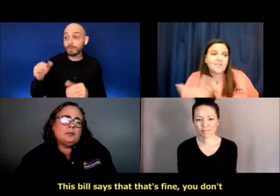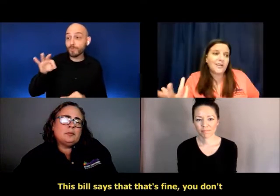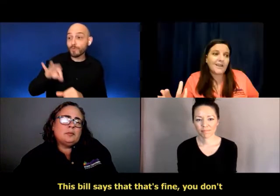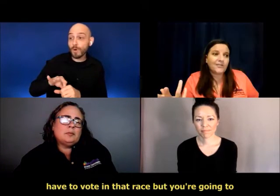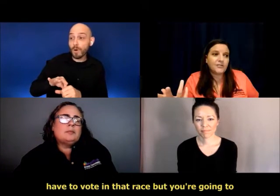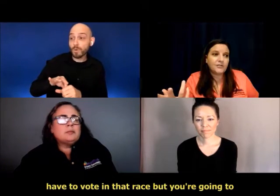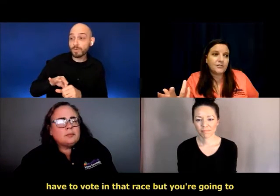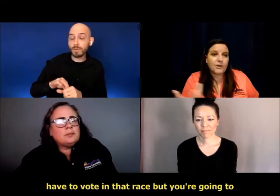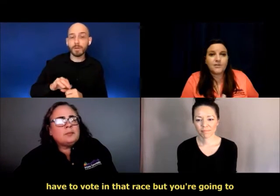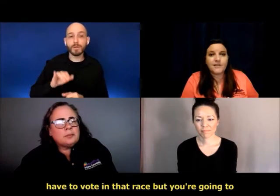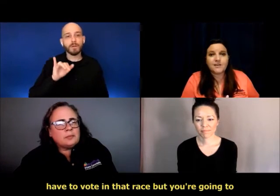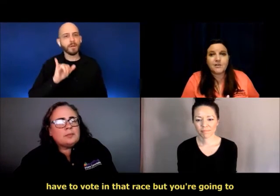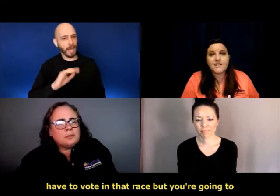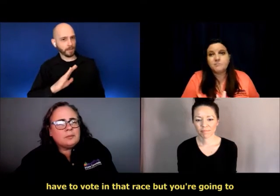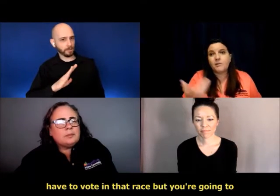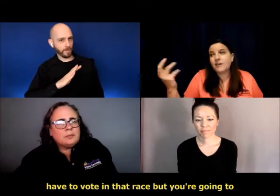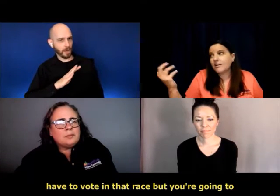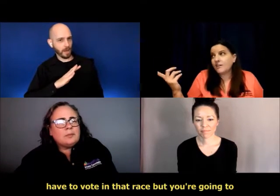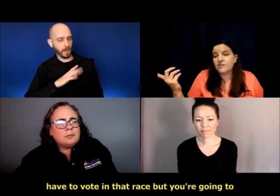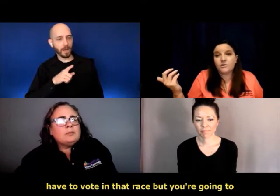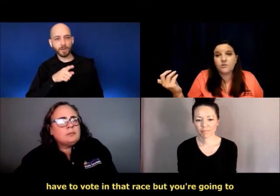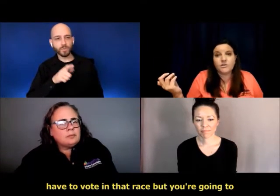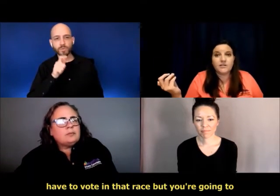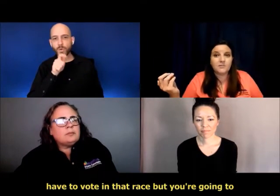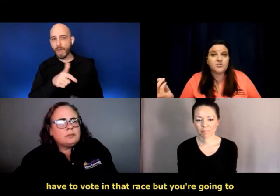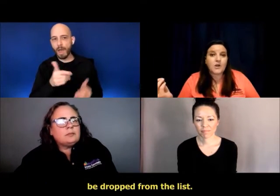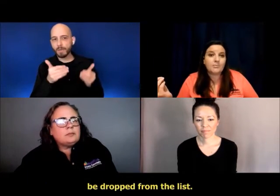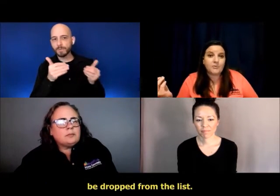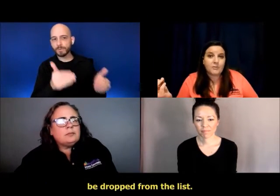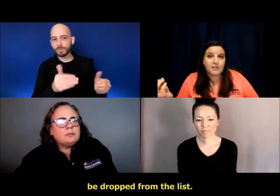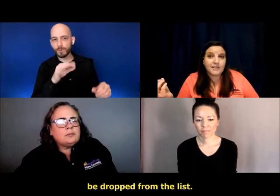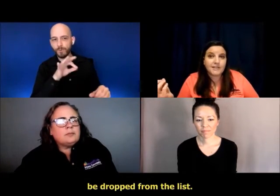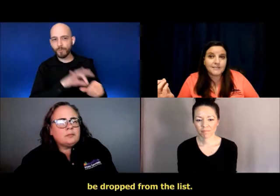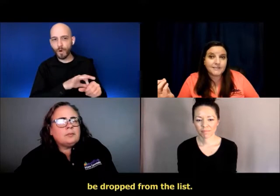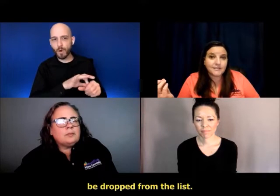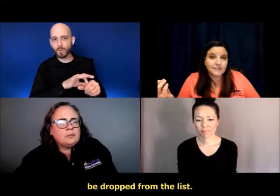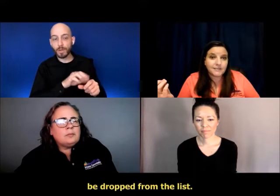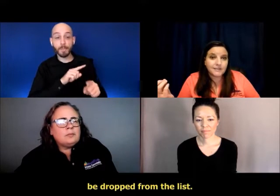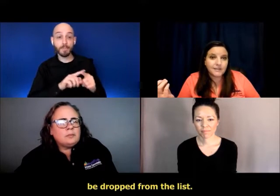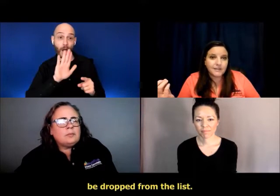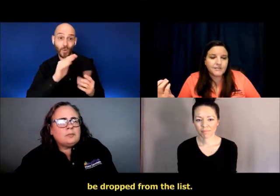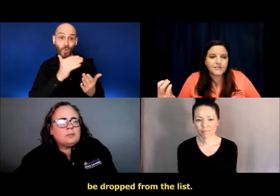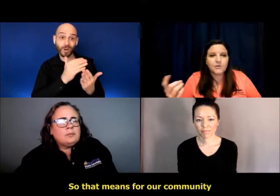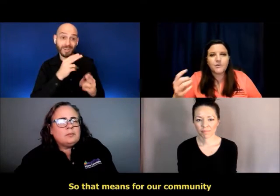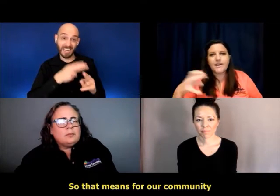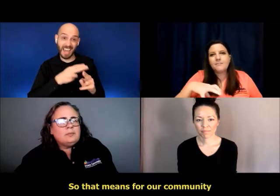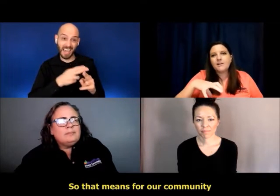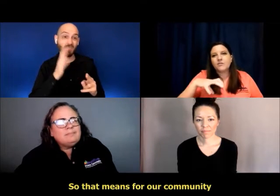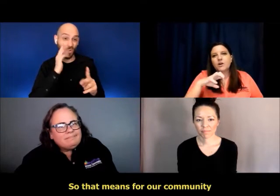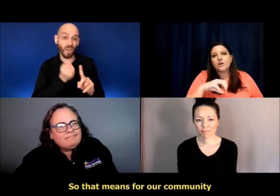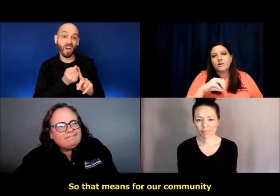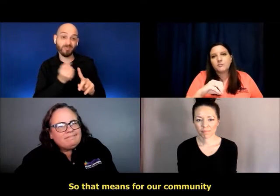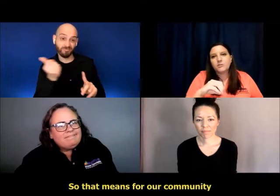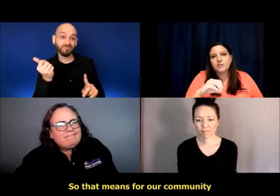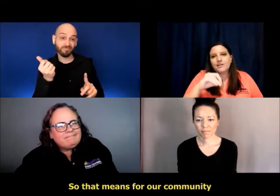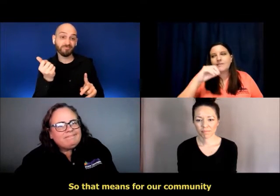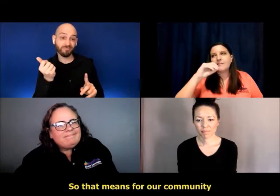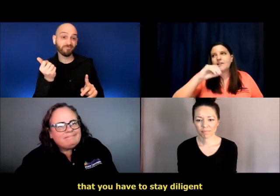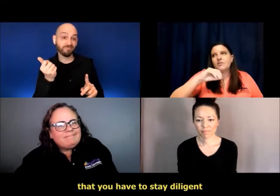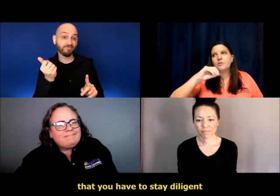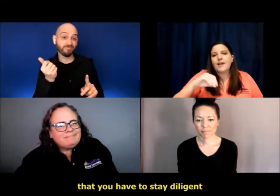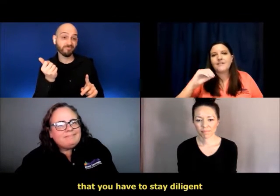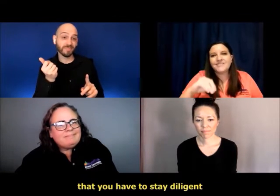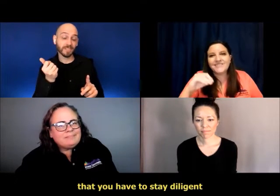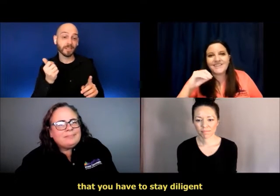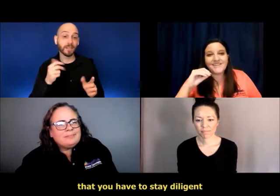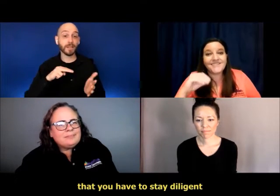fine. You don't have to vote in that race, but you're going to be dropped from the list. So that means for our community